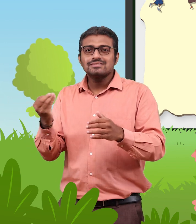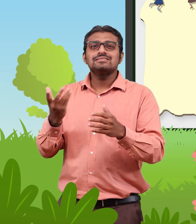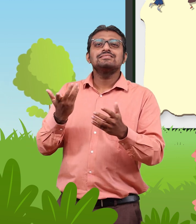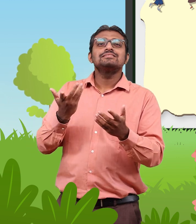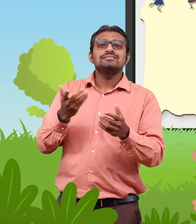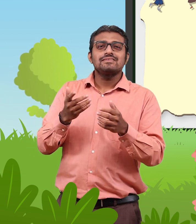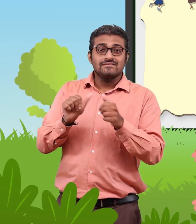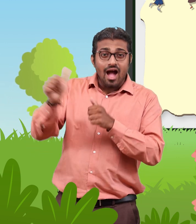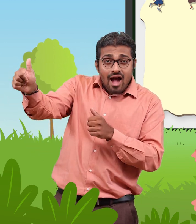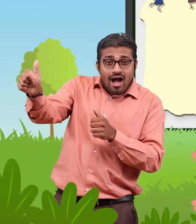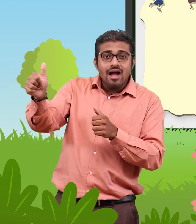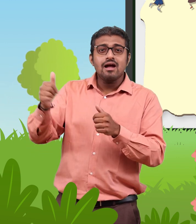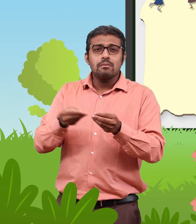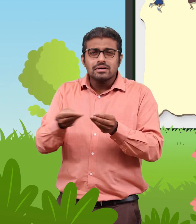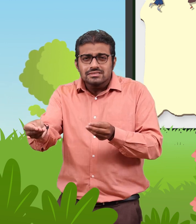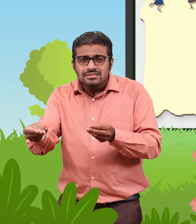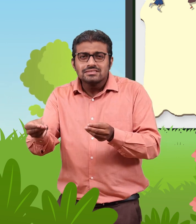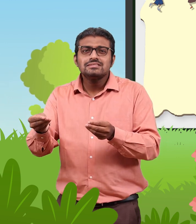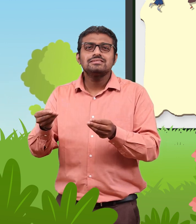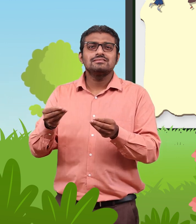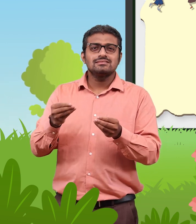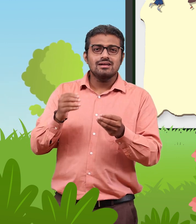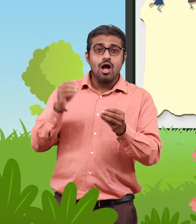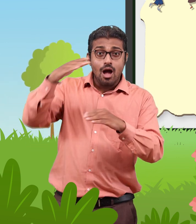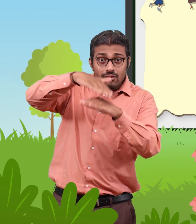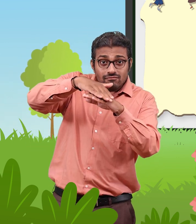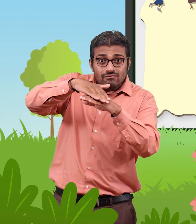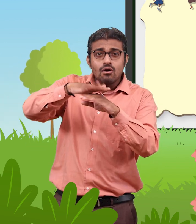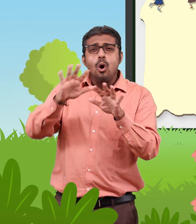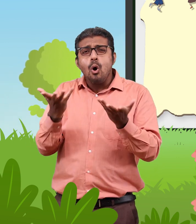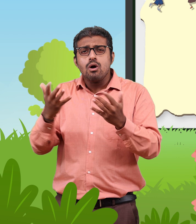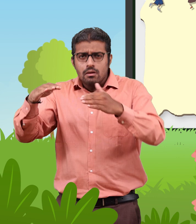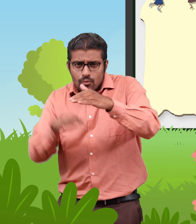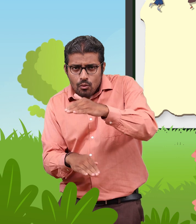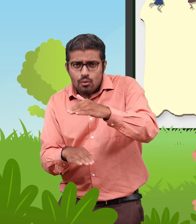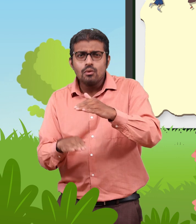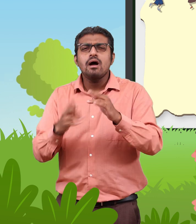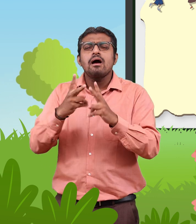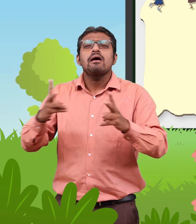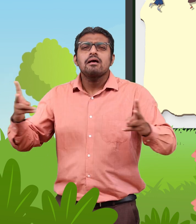above or below, etc.